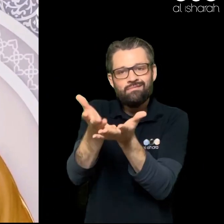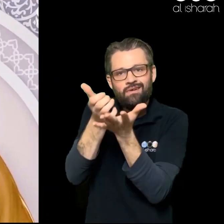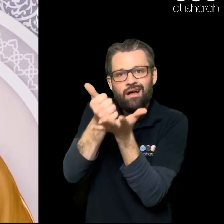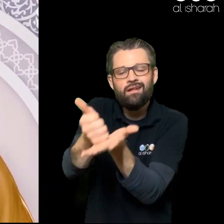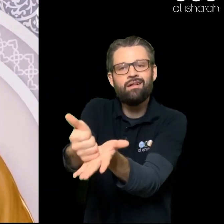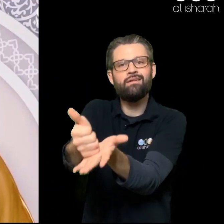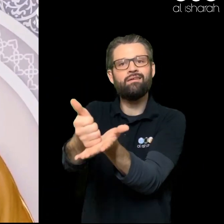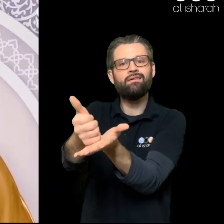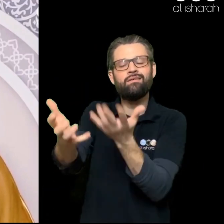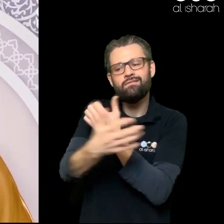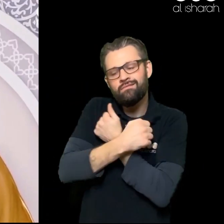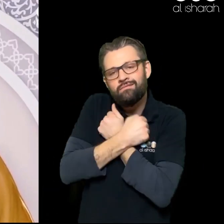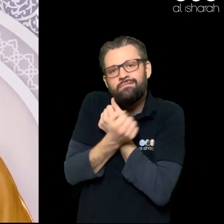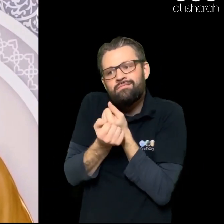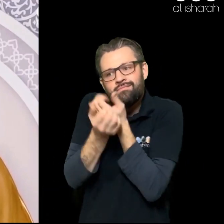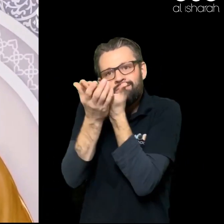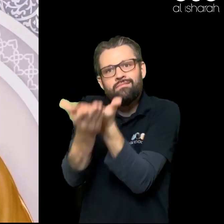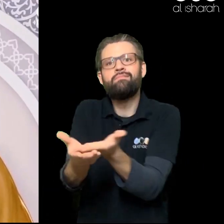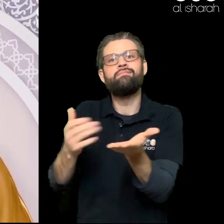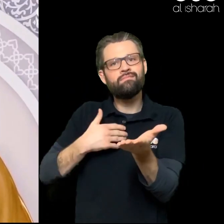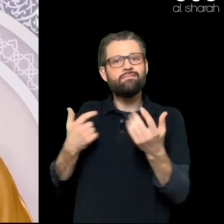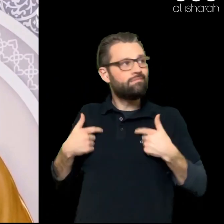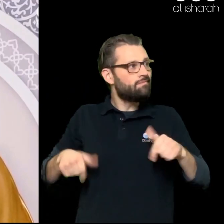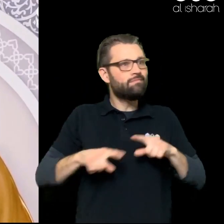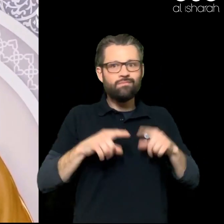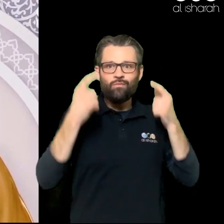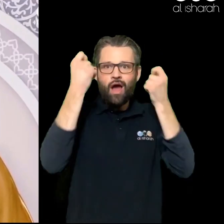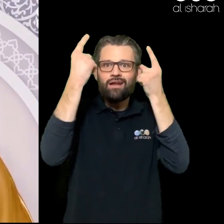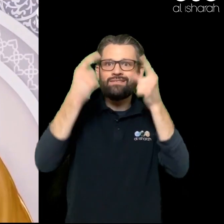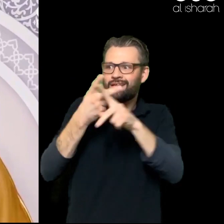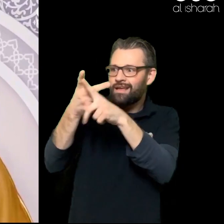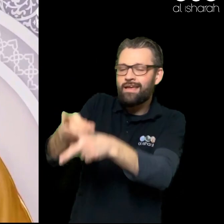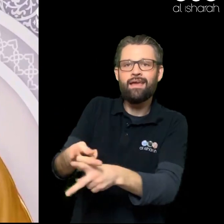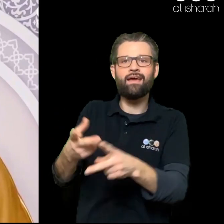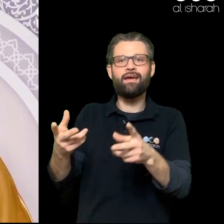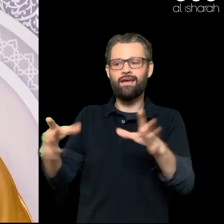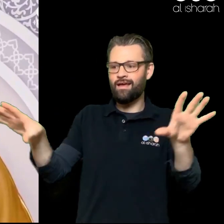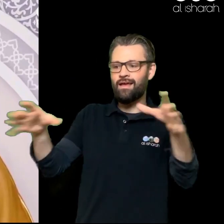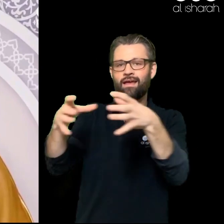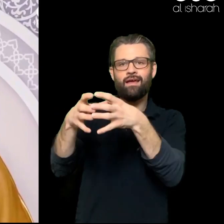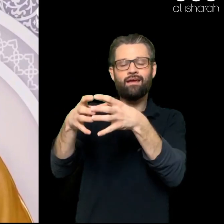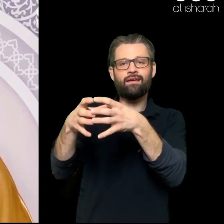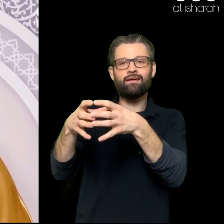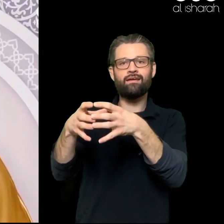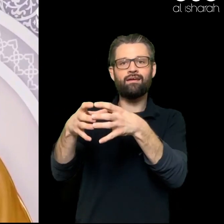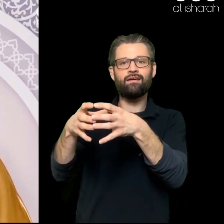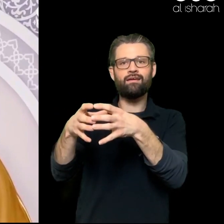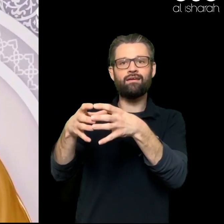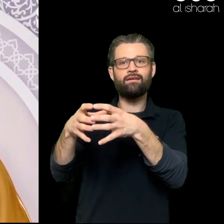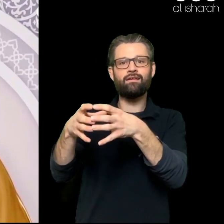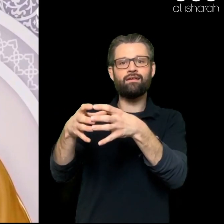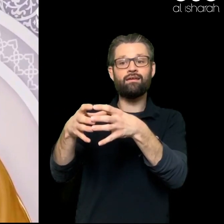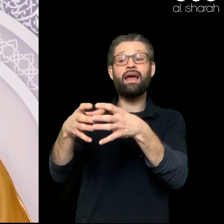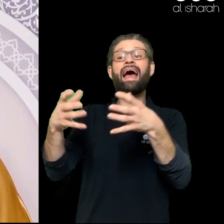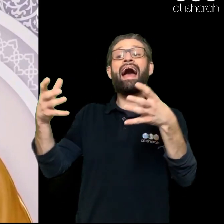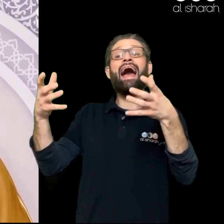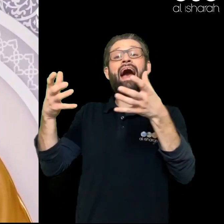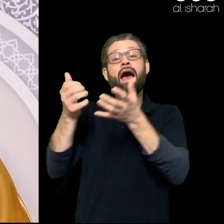of the Quran Remembrance of Allah Relationship with Allah For he is the only one Who has the solutions To your